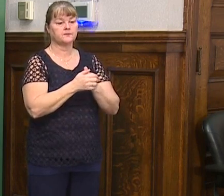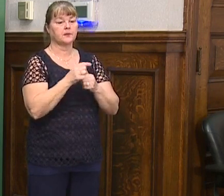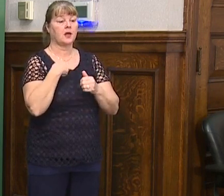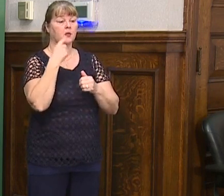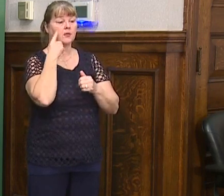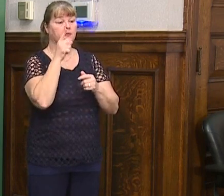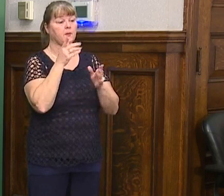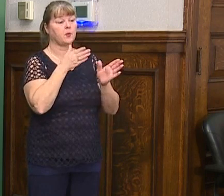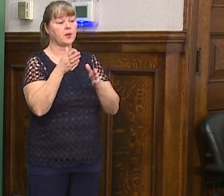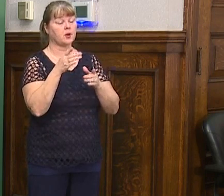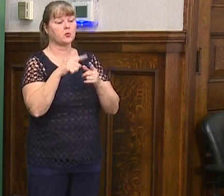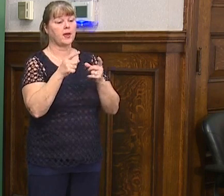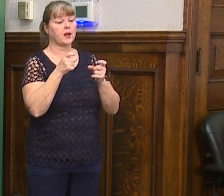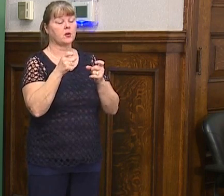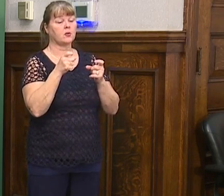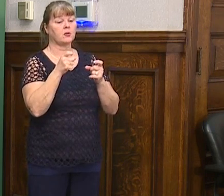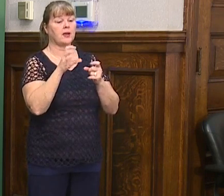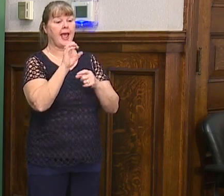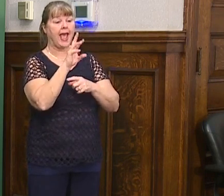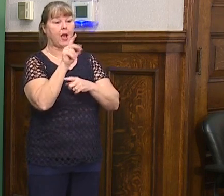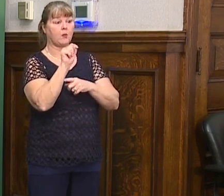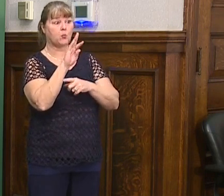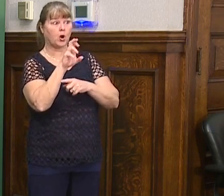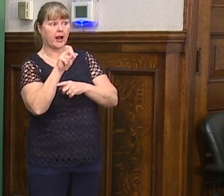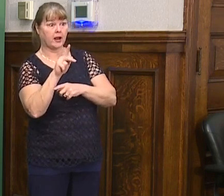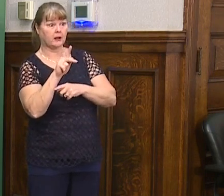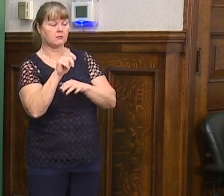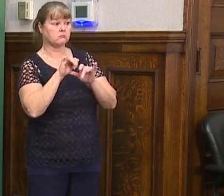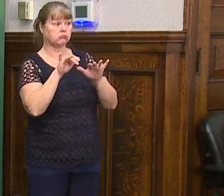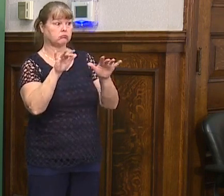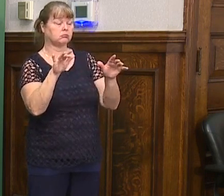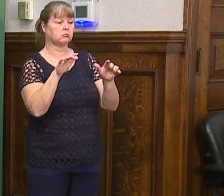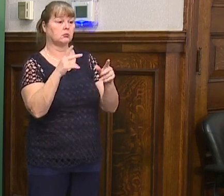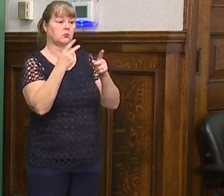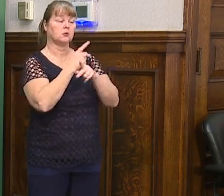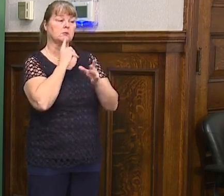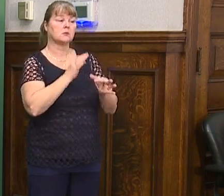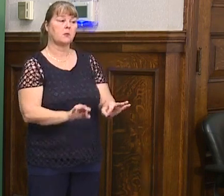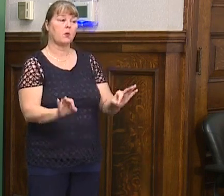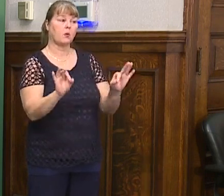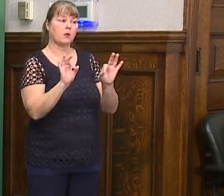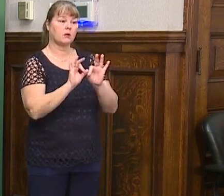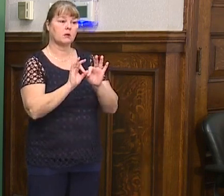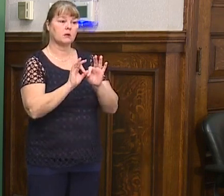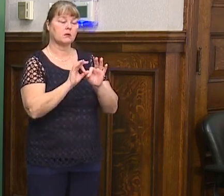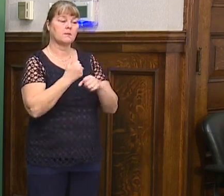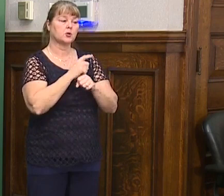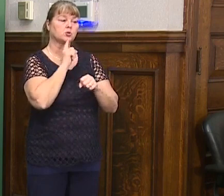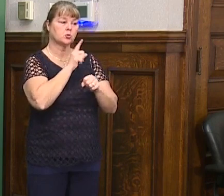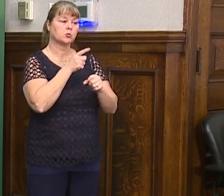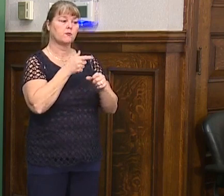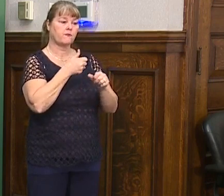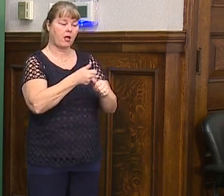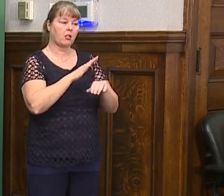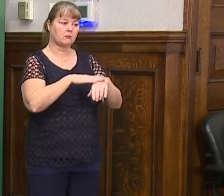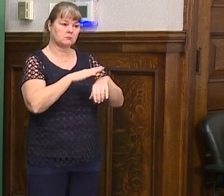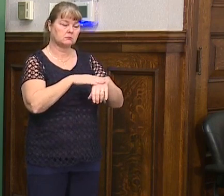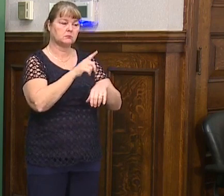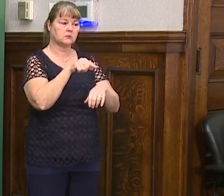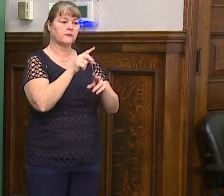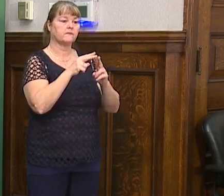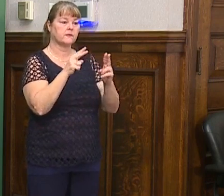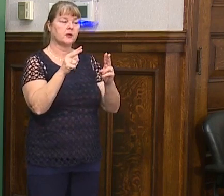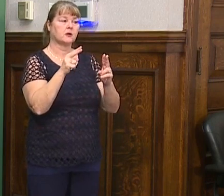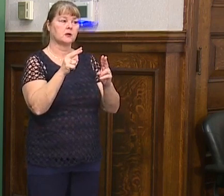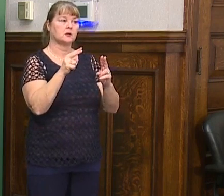don't think they're prepared to handle outright outbreak, which is why, again, it's so important for people to heed these warnings. Um, it's a